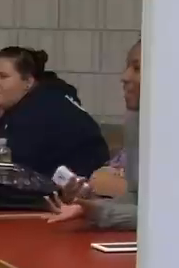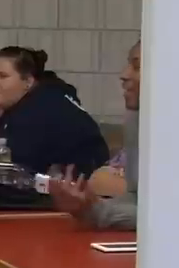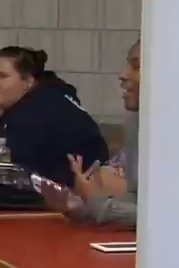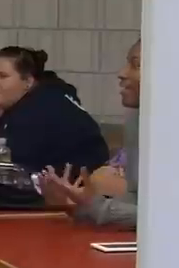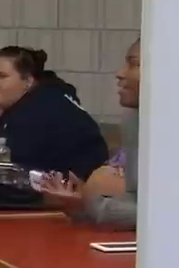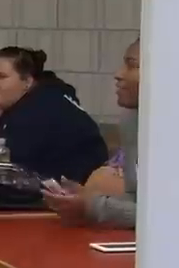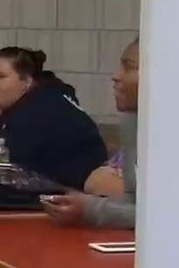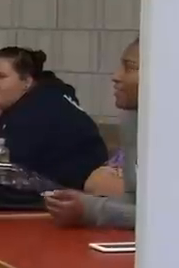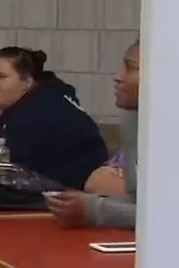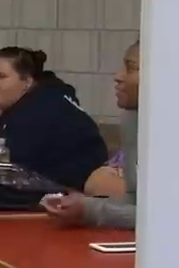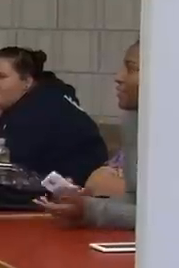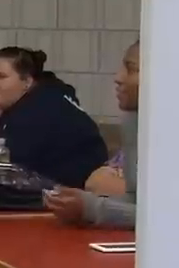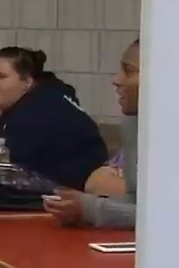when they came, you don't have to do it, it's okay.